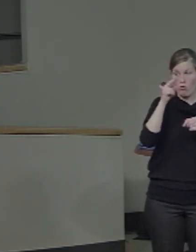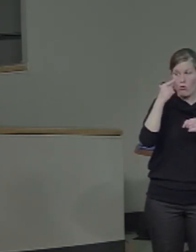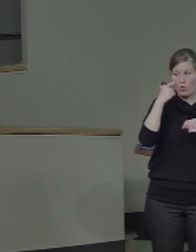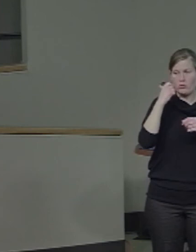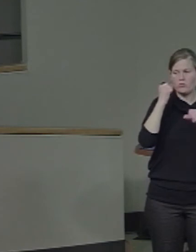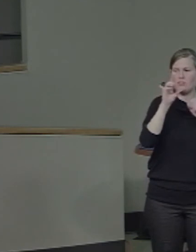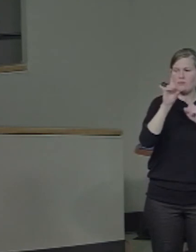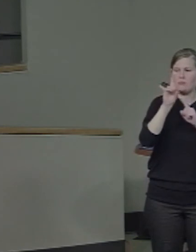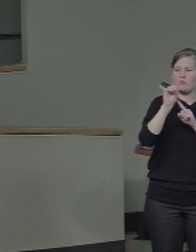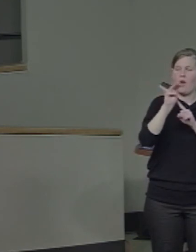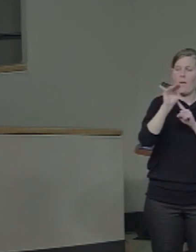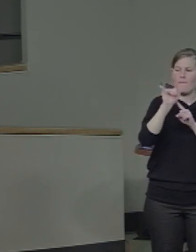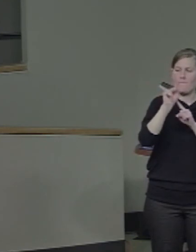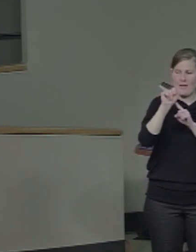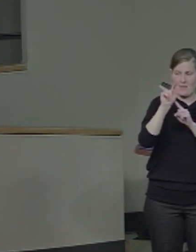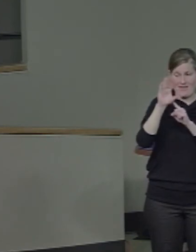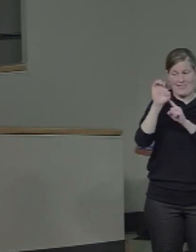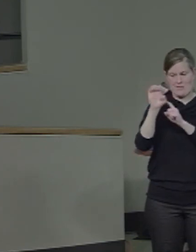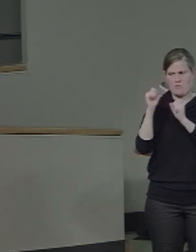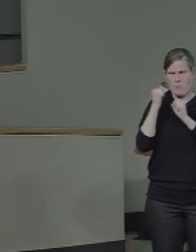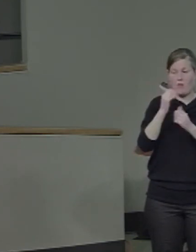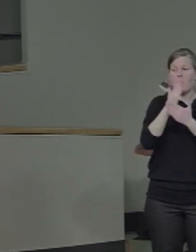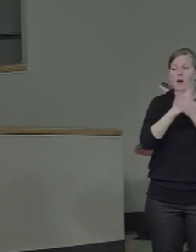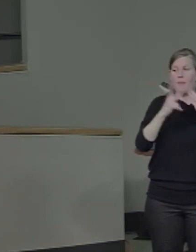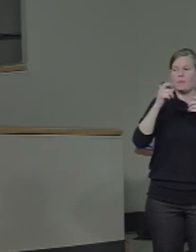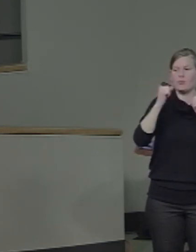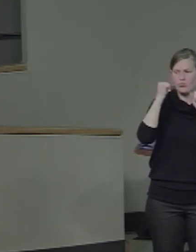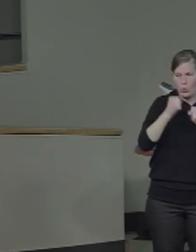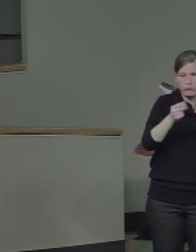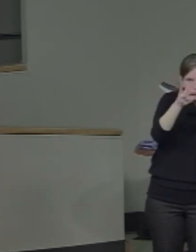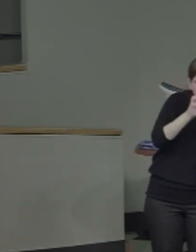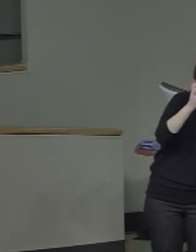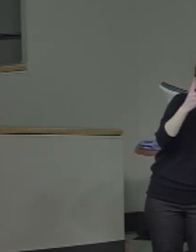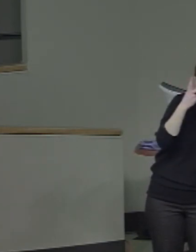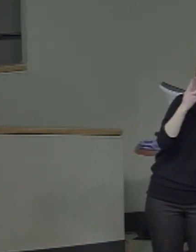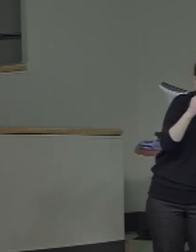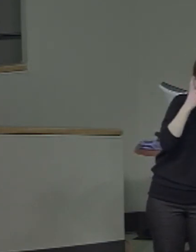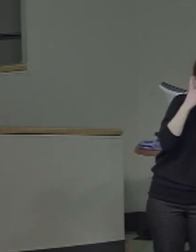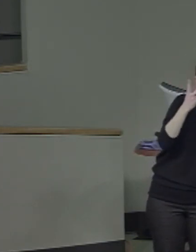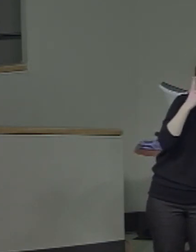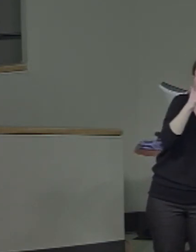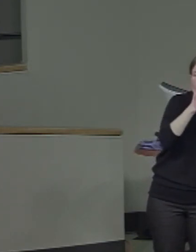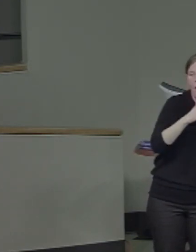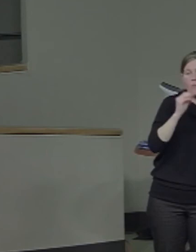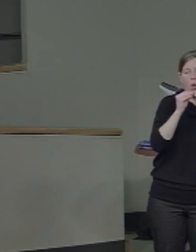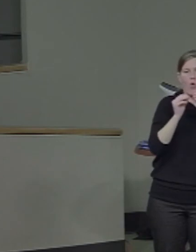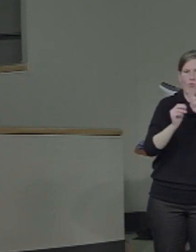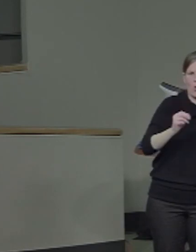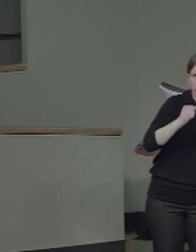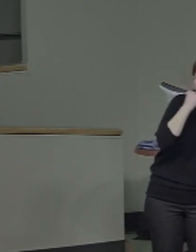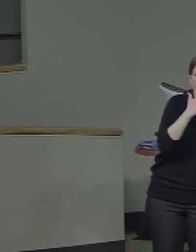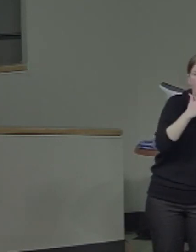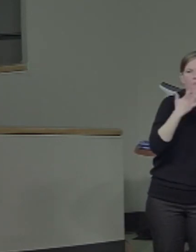eye in primary visual cortex, a lot of computational systems explain how these cluster into these